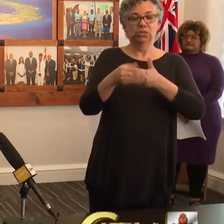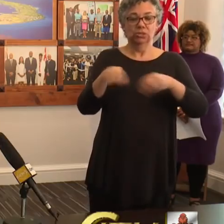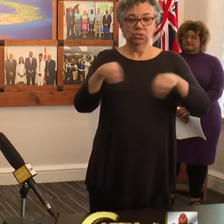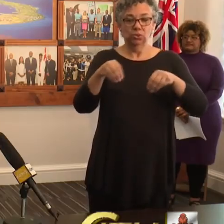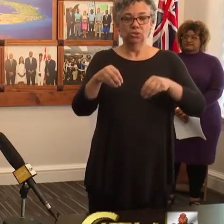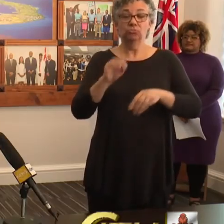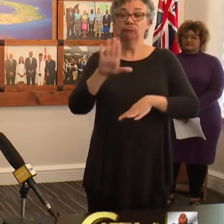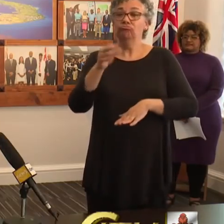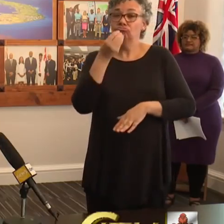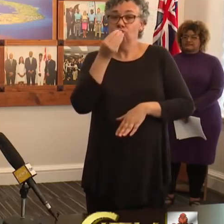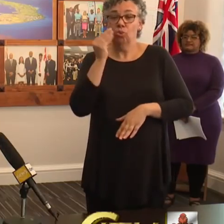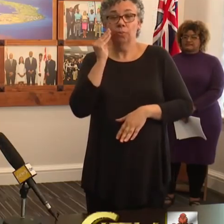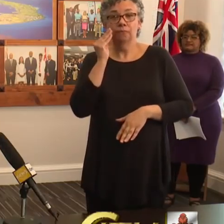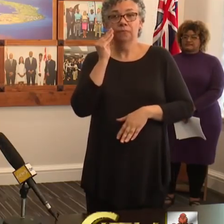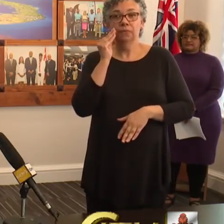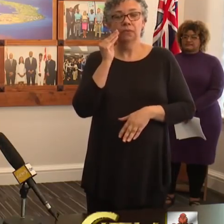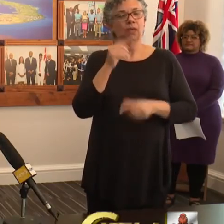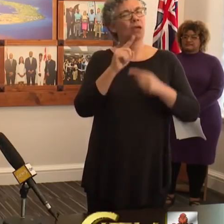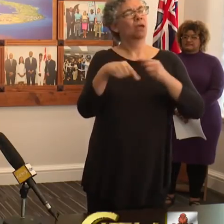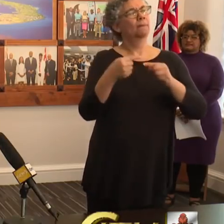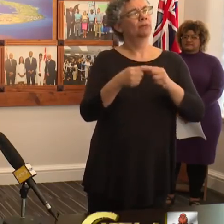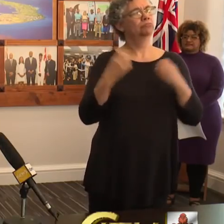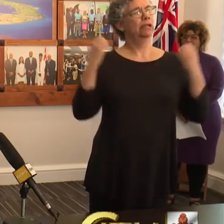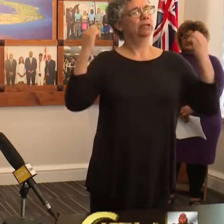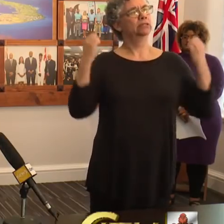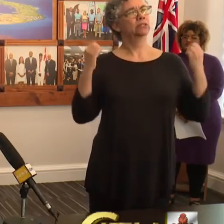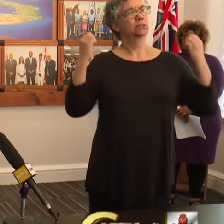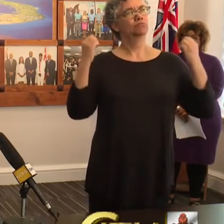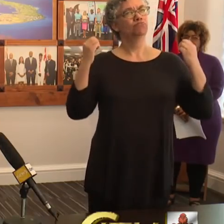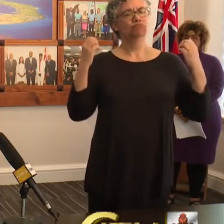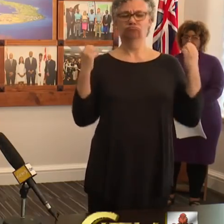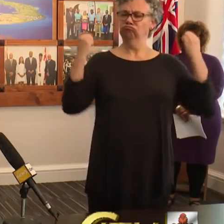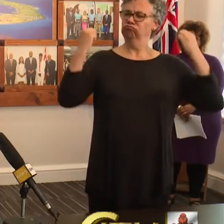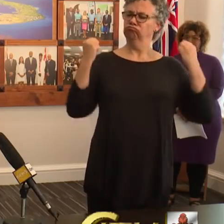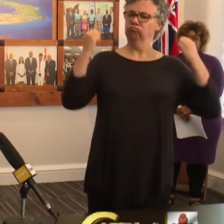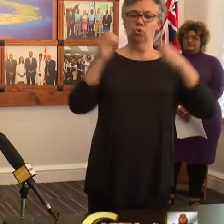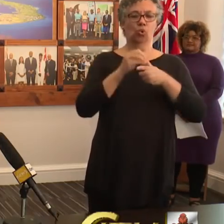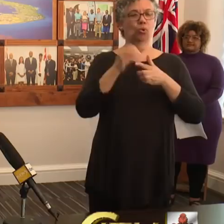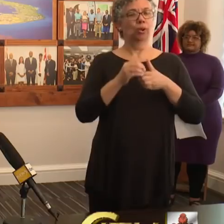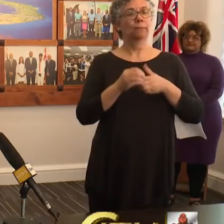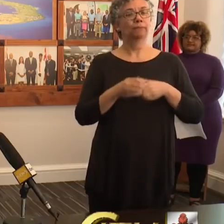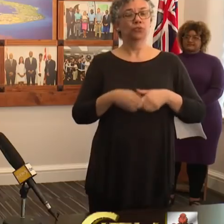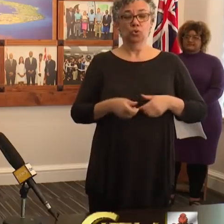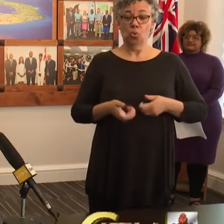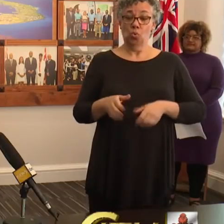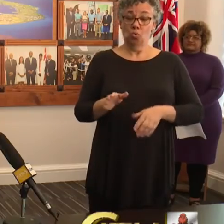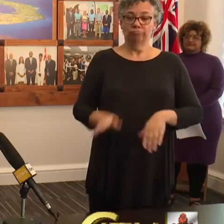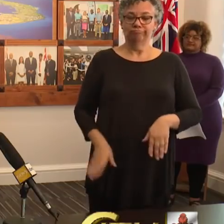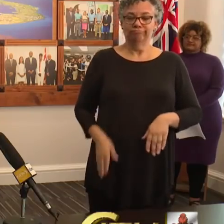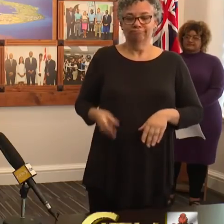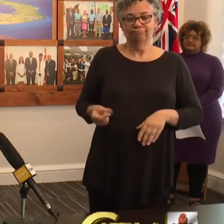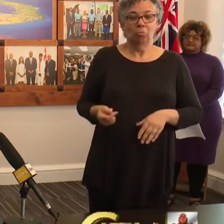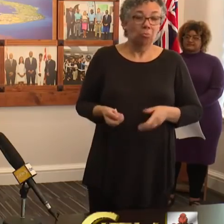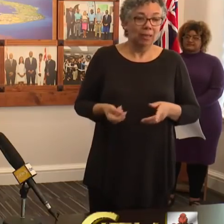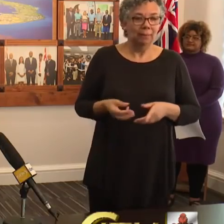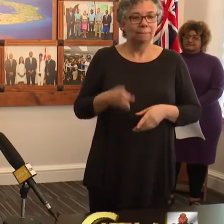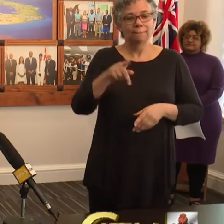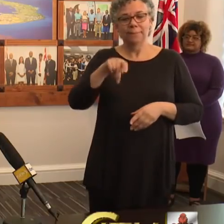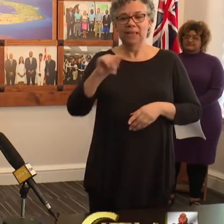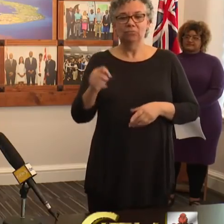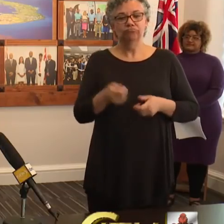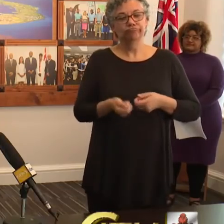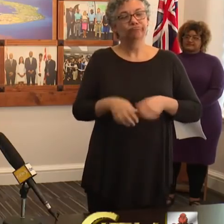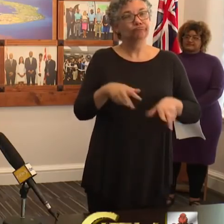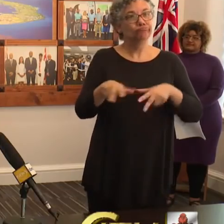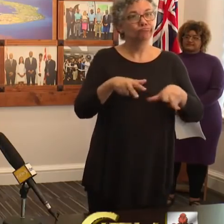family home. Regarding exercising, working out or walking pets, persons are permitted to exercise